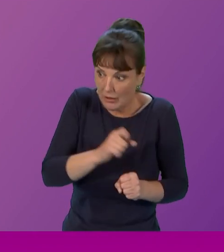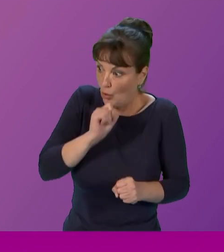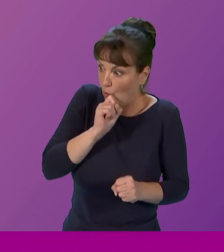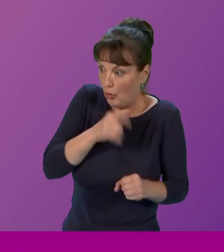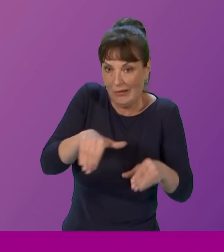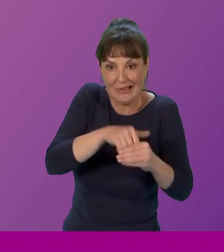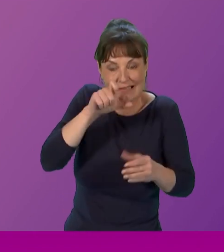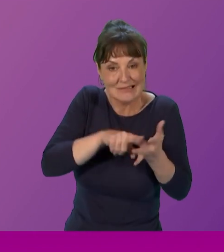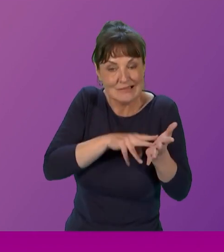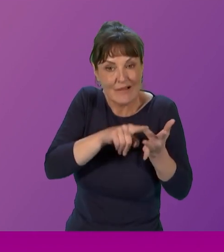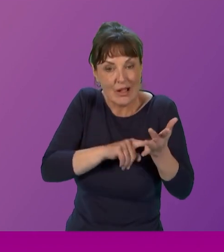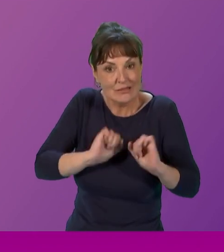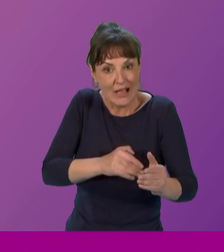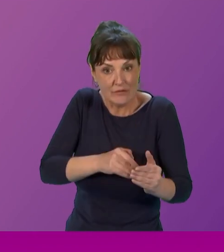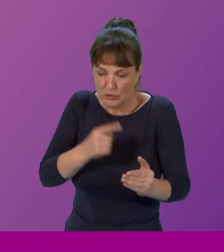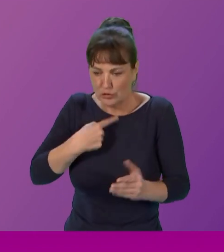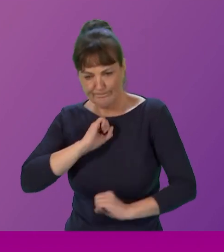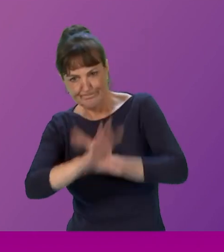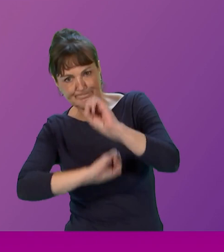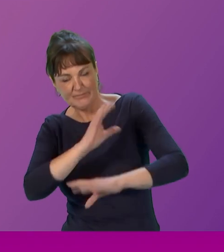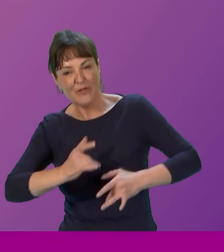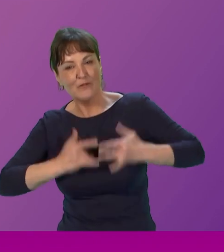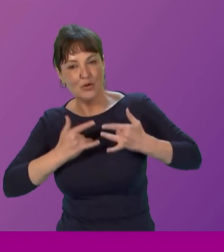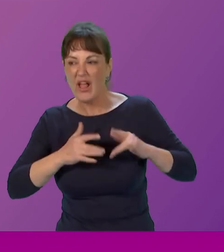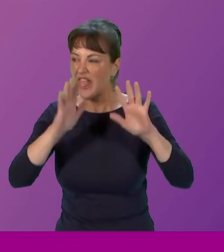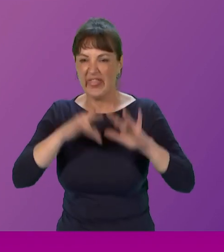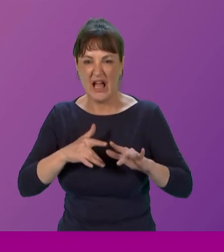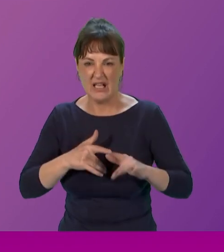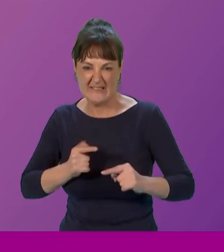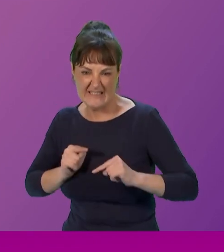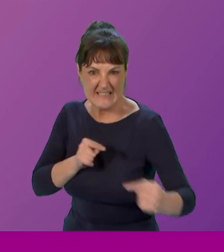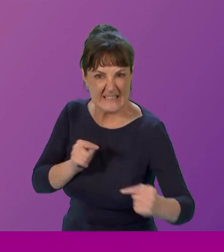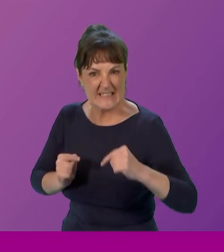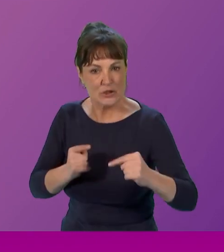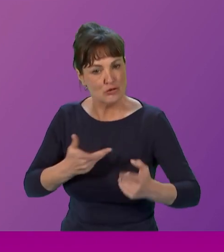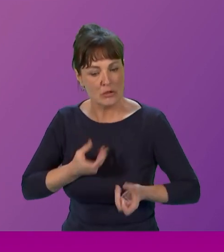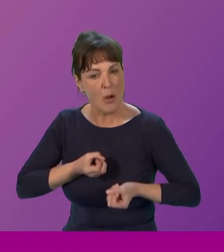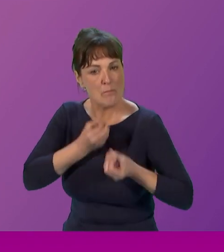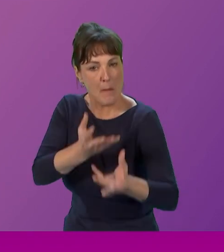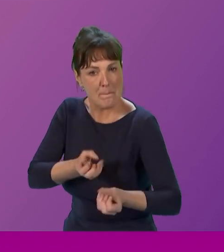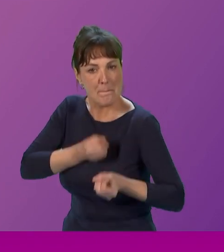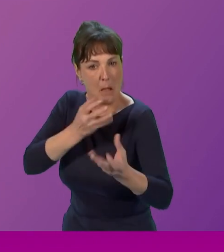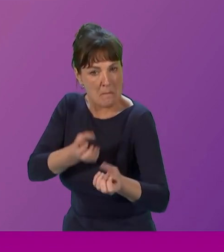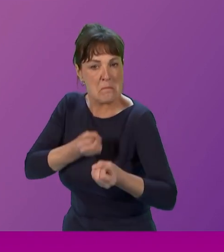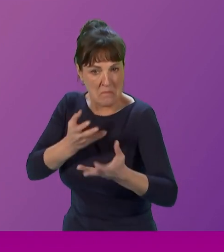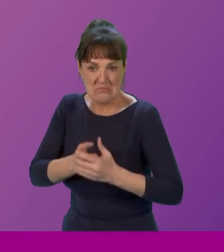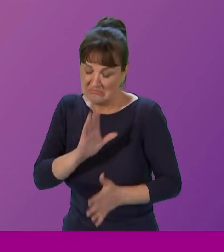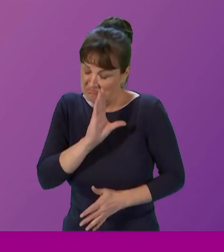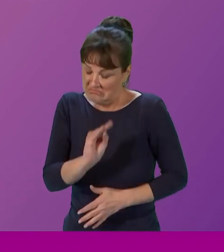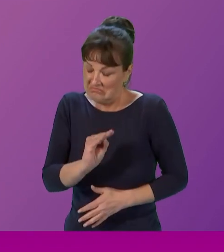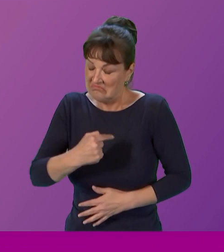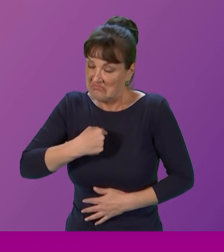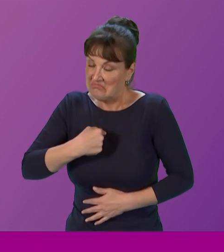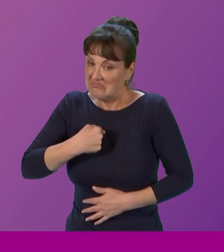forward, but in a less sort of adversarial way. Um, and I would certainly, uh, be, you know, up for